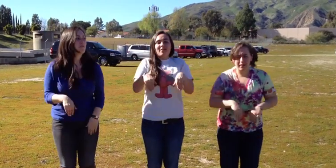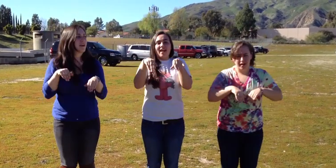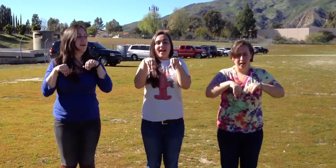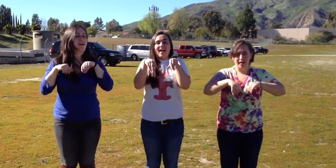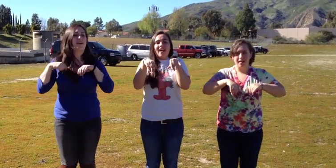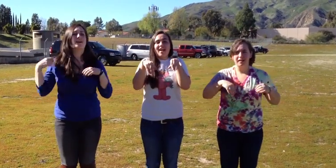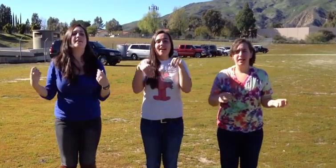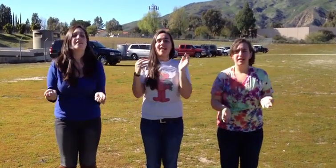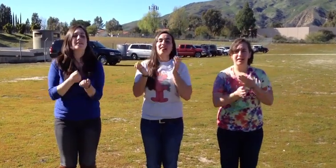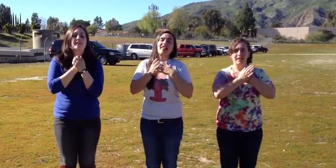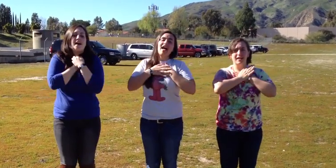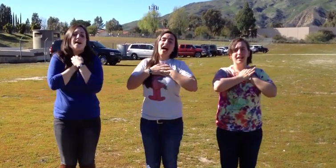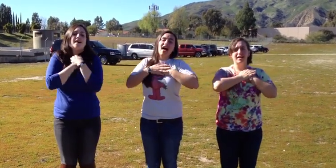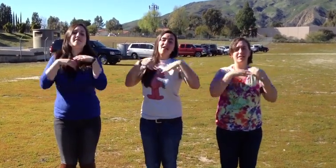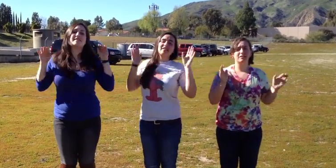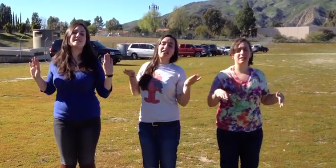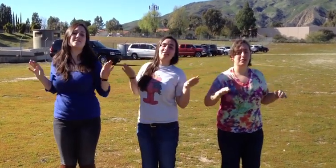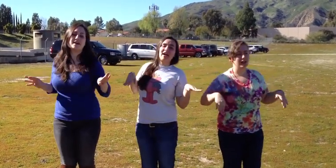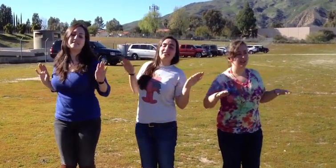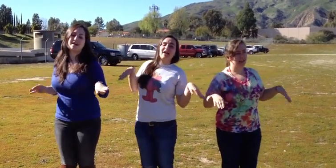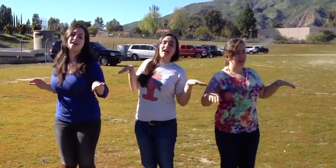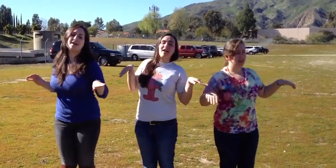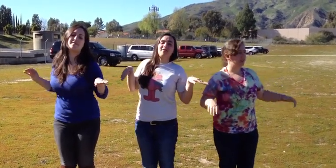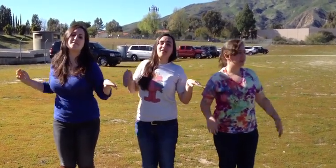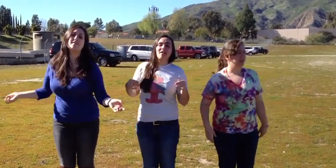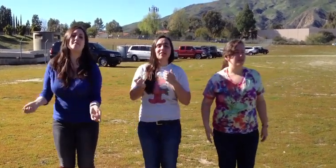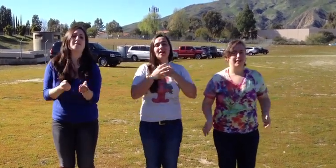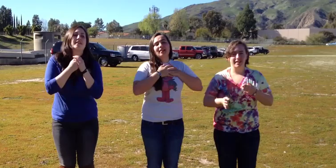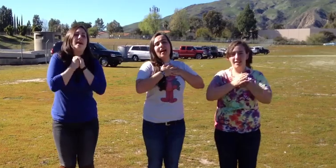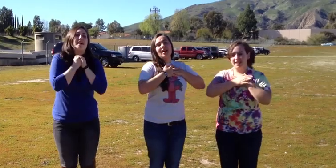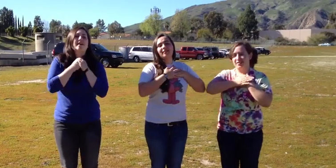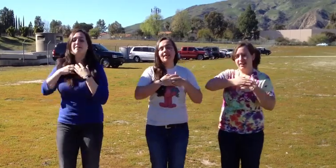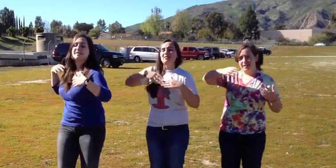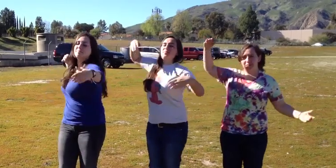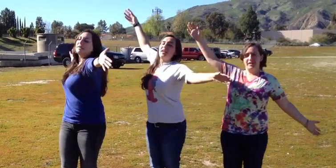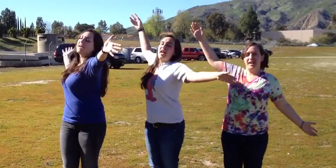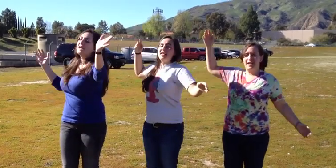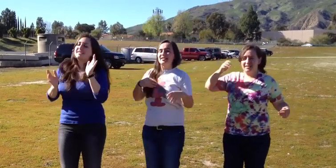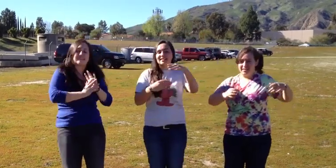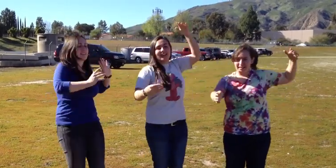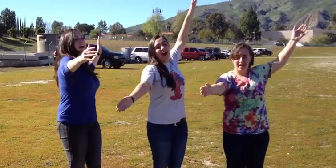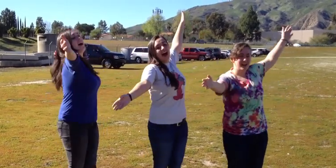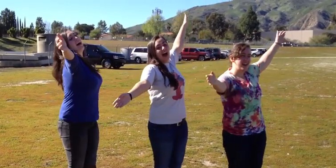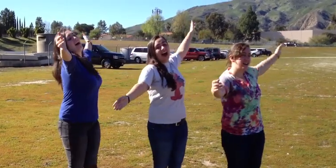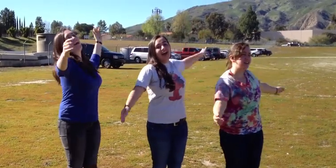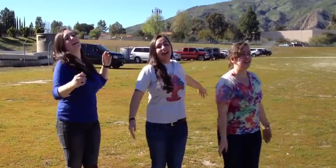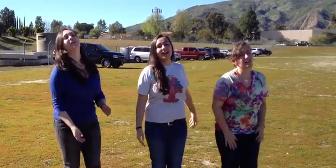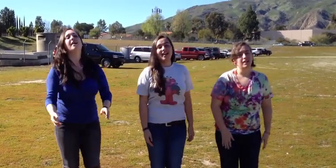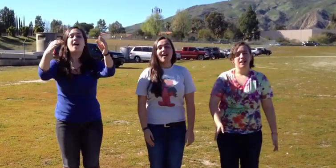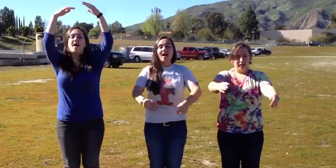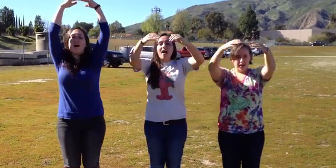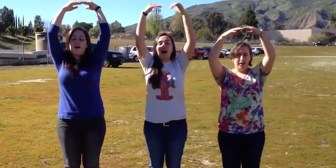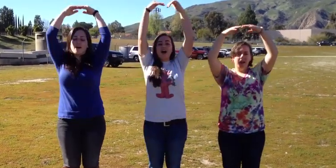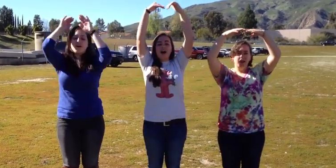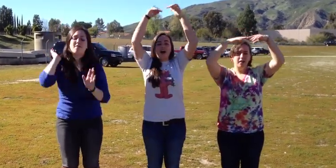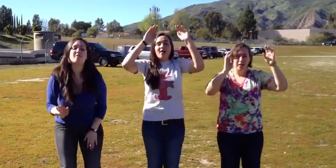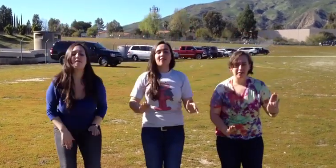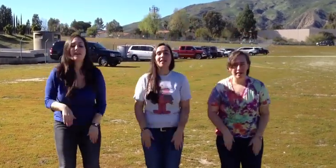bear, loves little white dove With a love as big as the sky. Oh, running